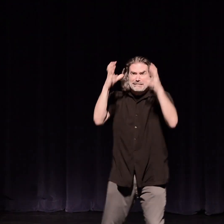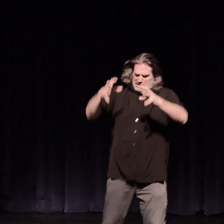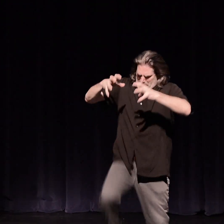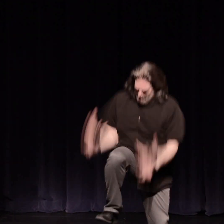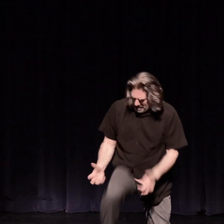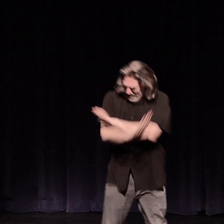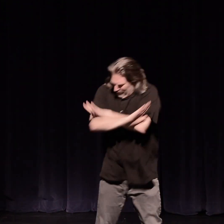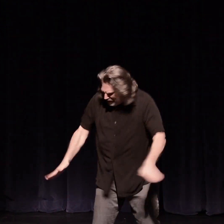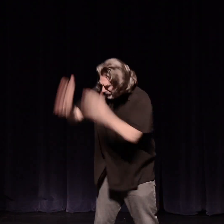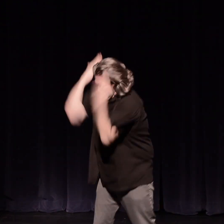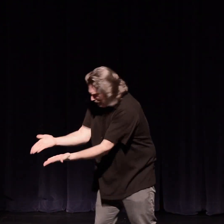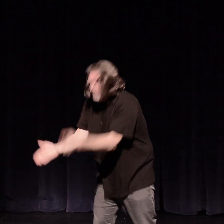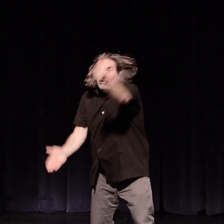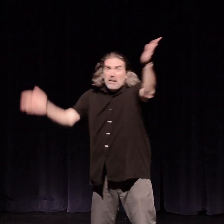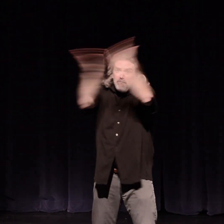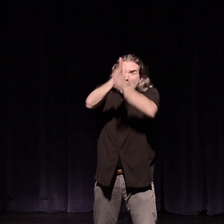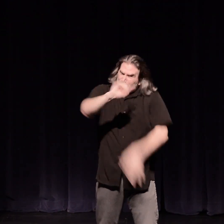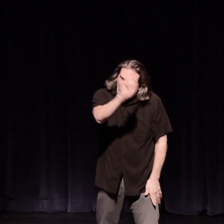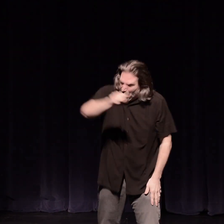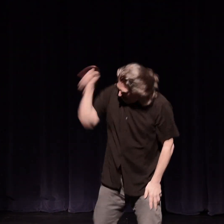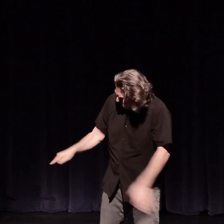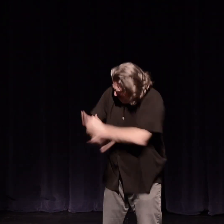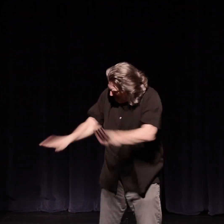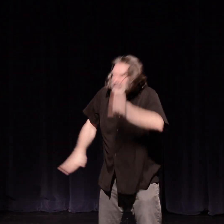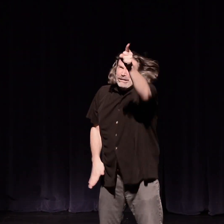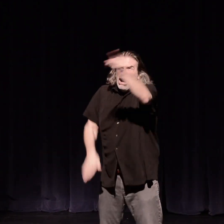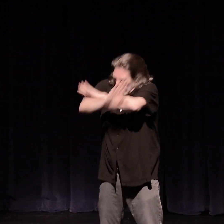The soul enters his heart, and the soul enters his heart.